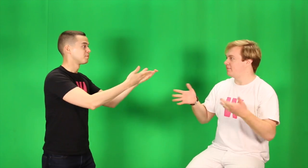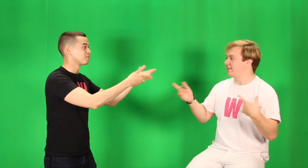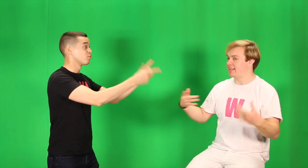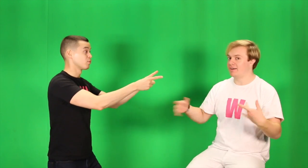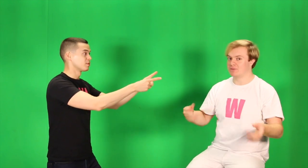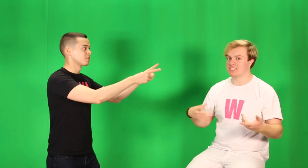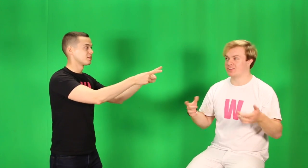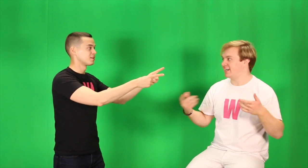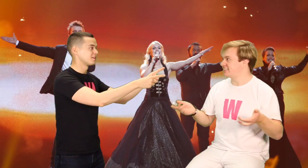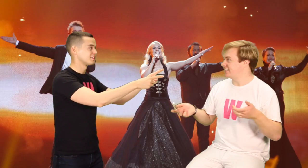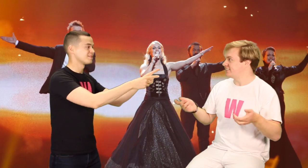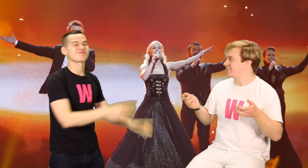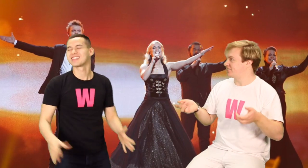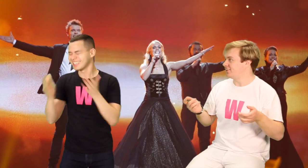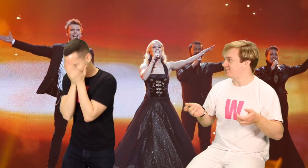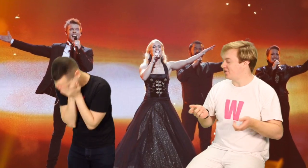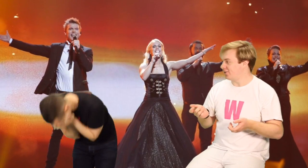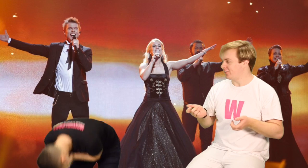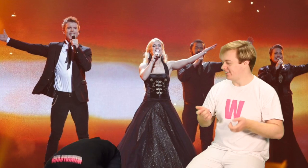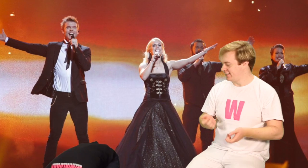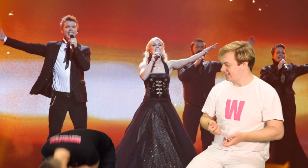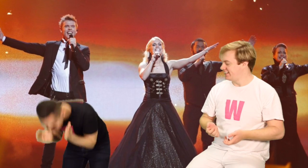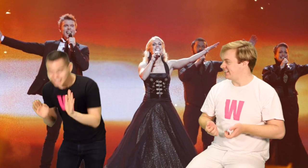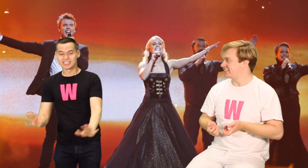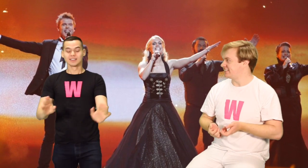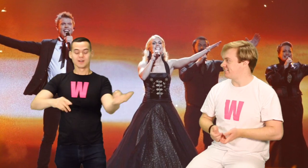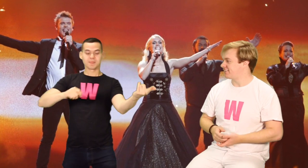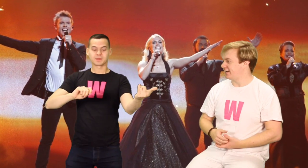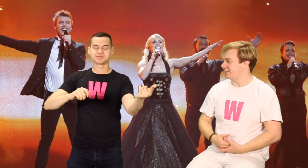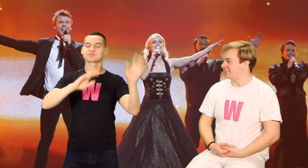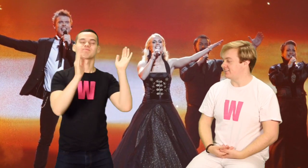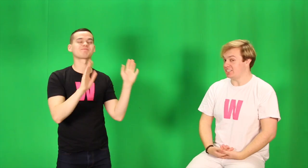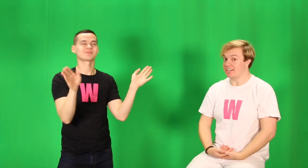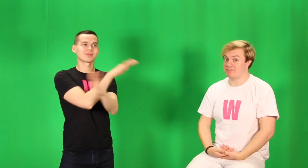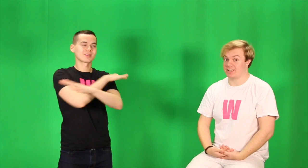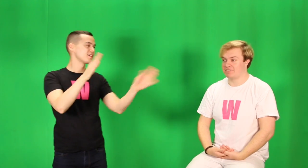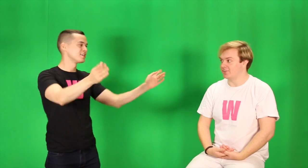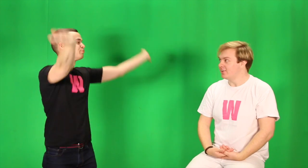Oh, what's it called, Iceland 2012? No. As in, never forget. She had a fucking fiddle.